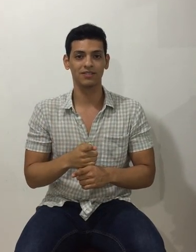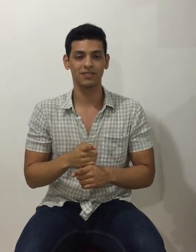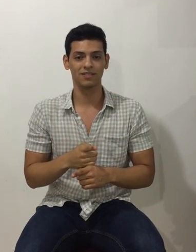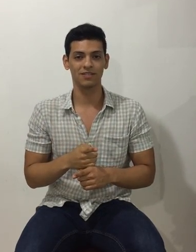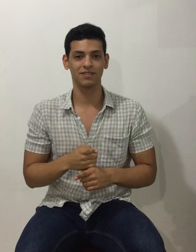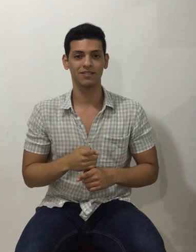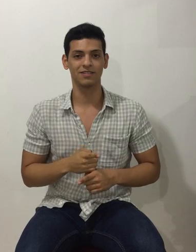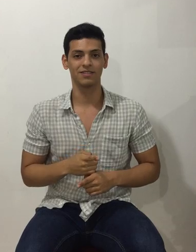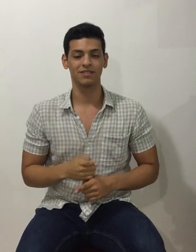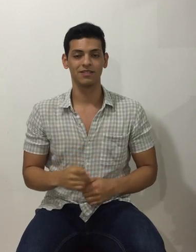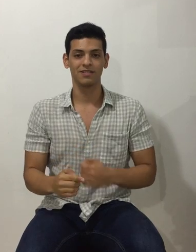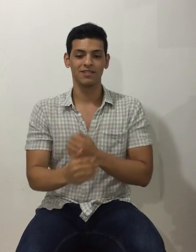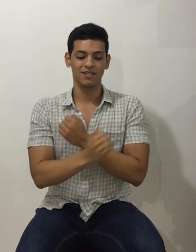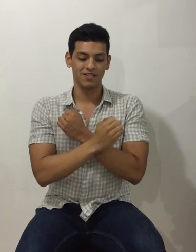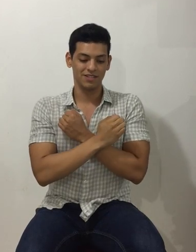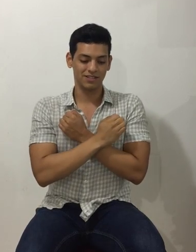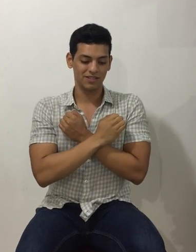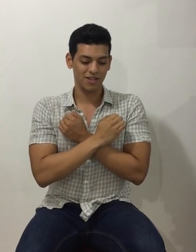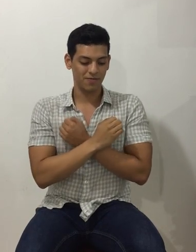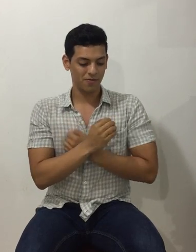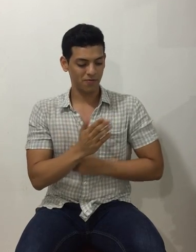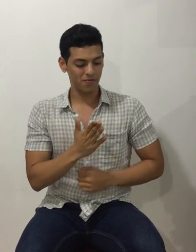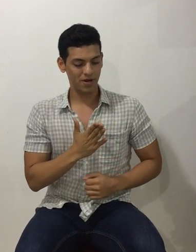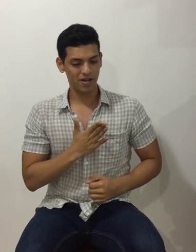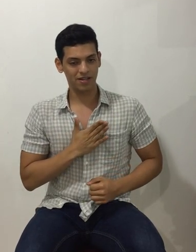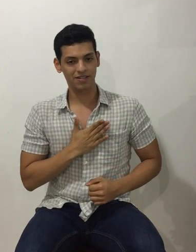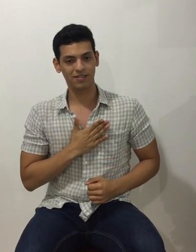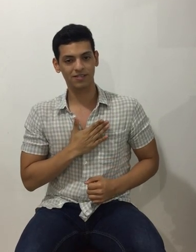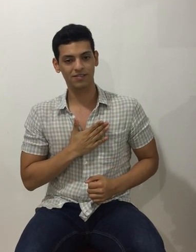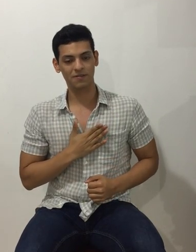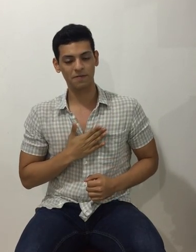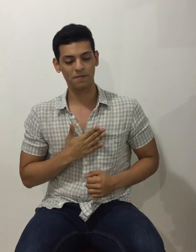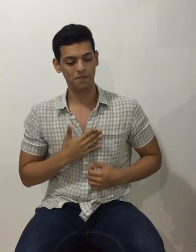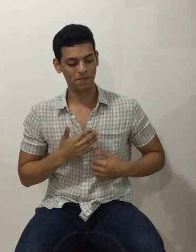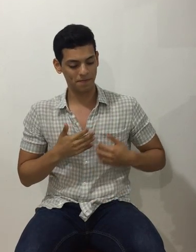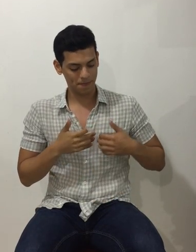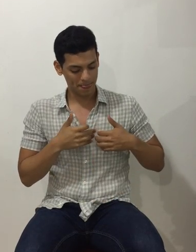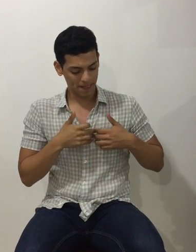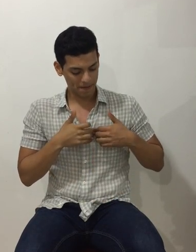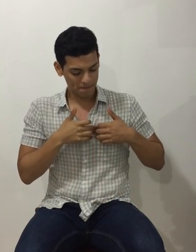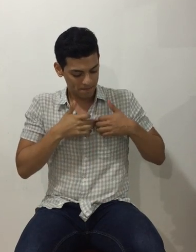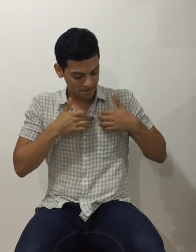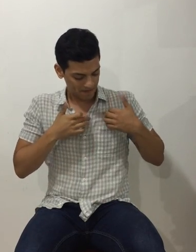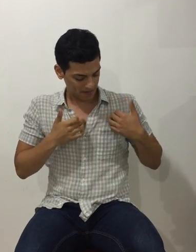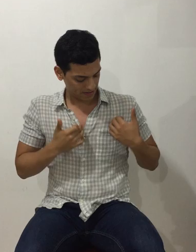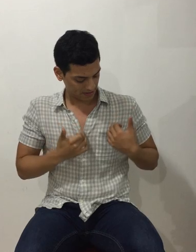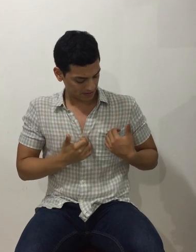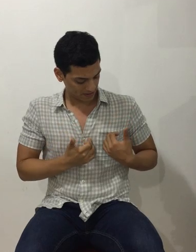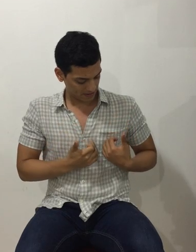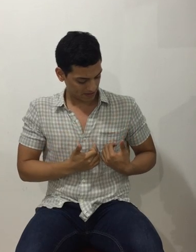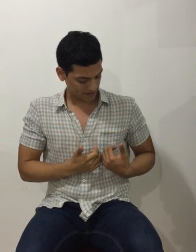this love of mine, my valentine.